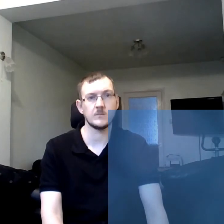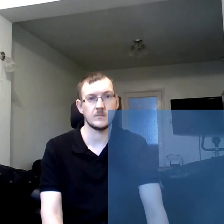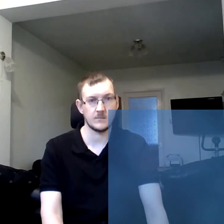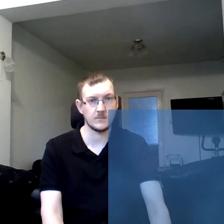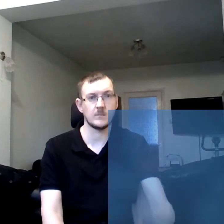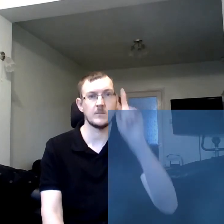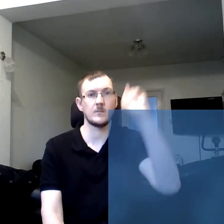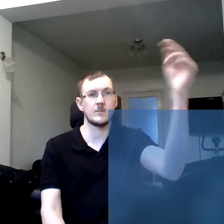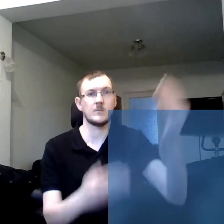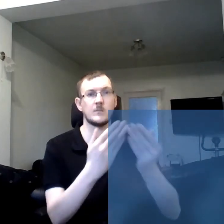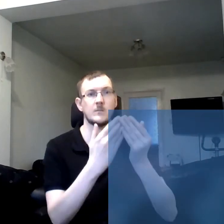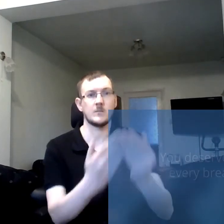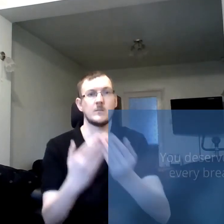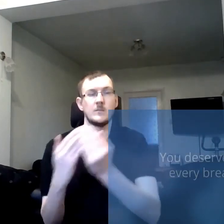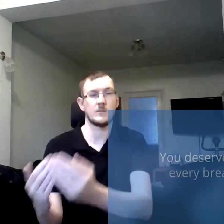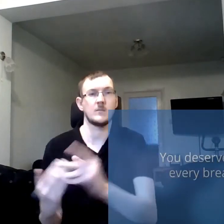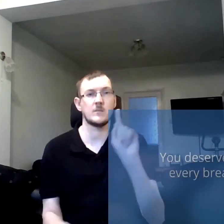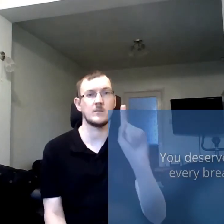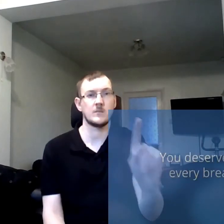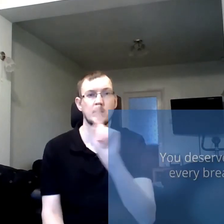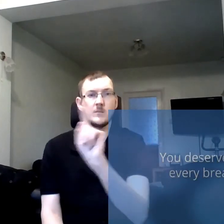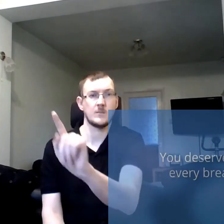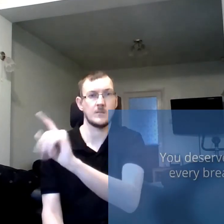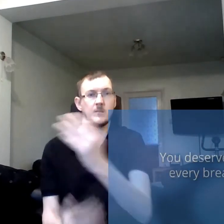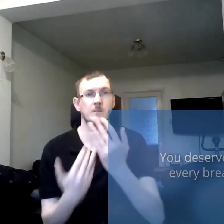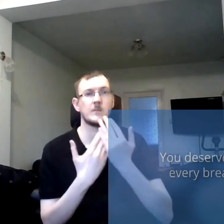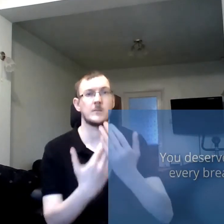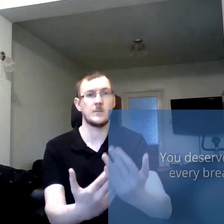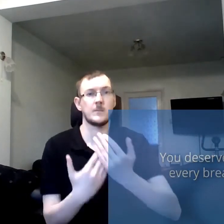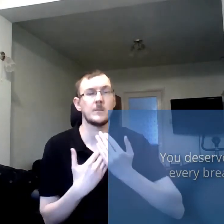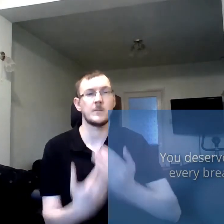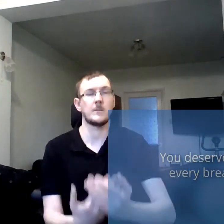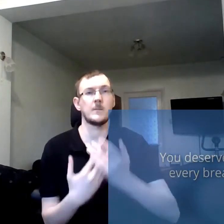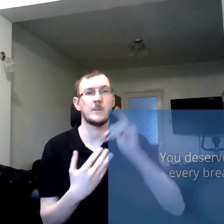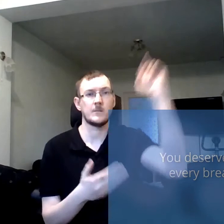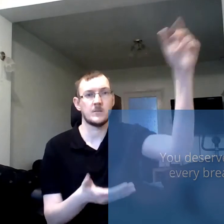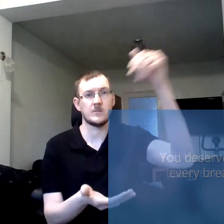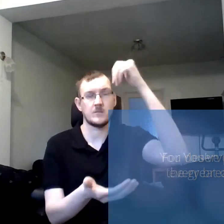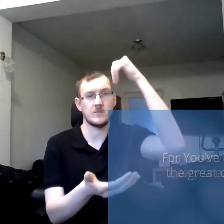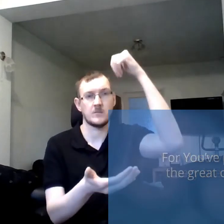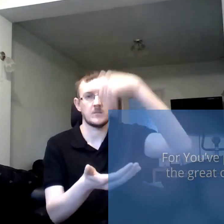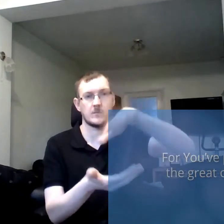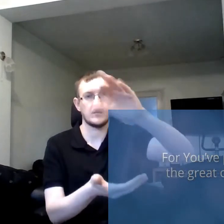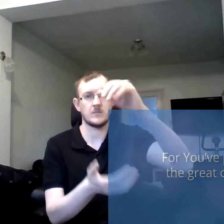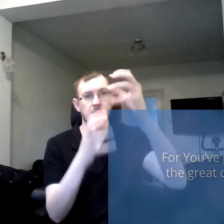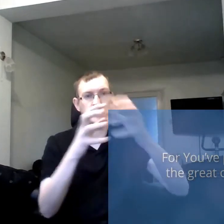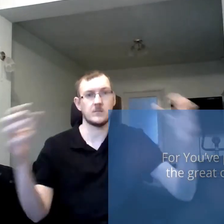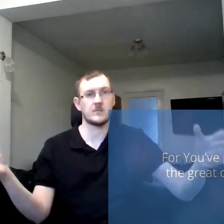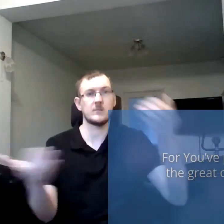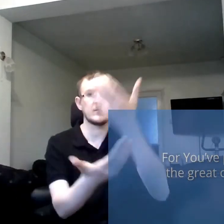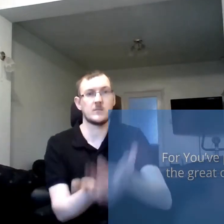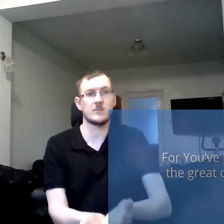You deserve my every breath for you paid the great cost.